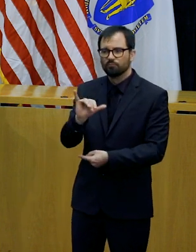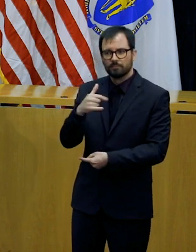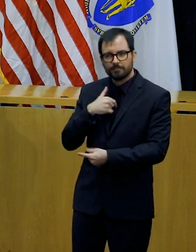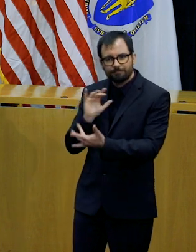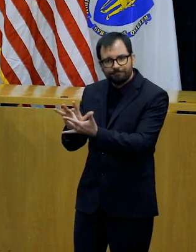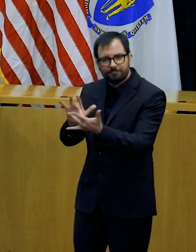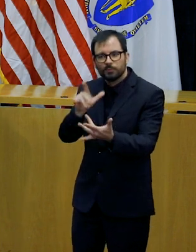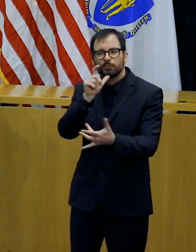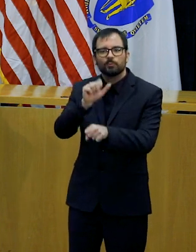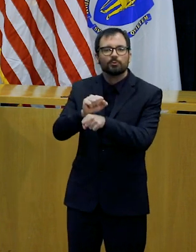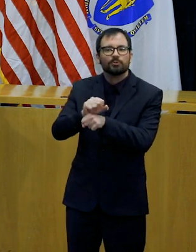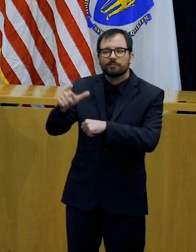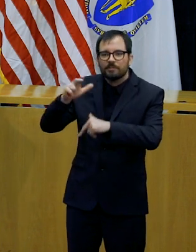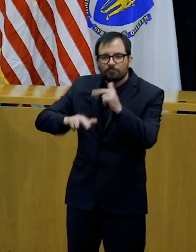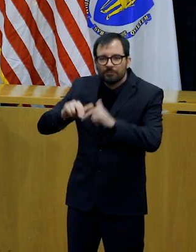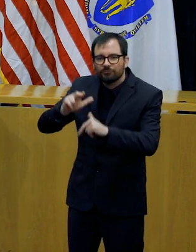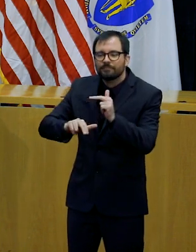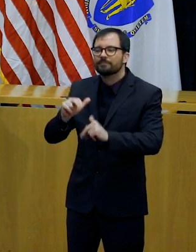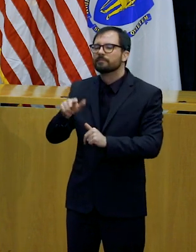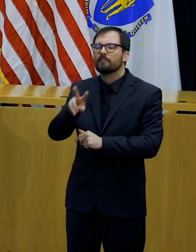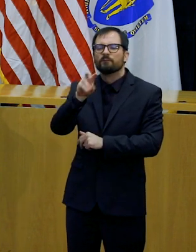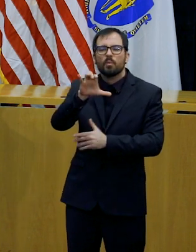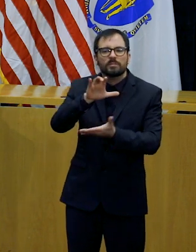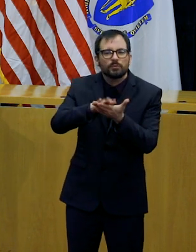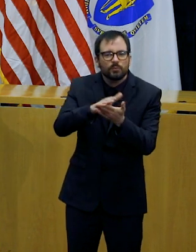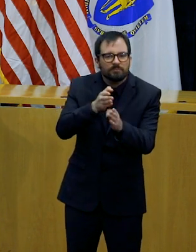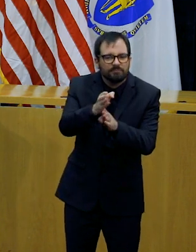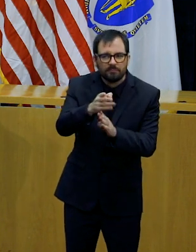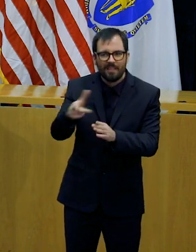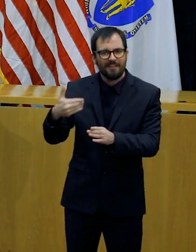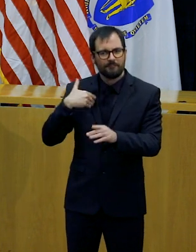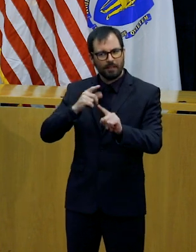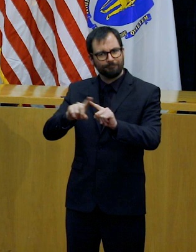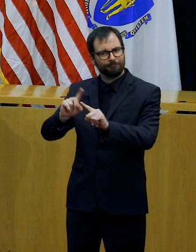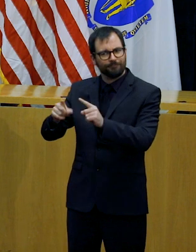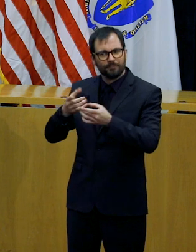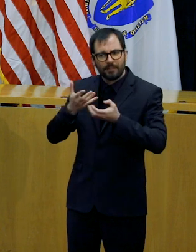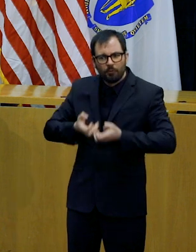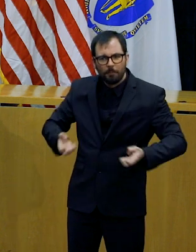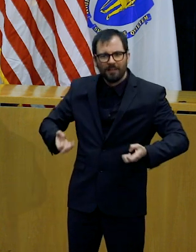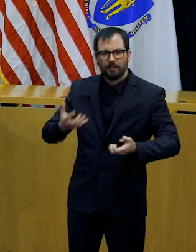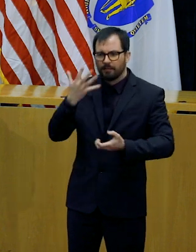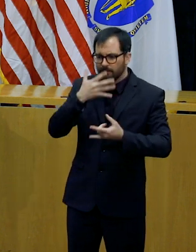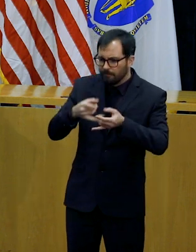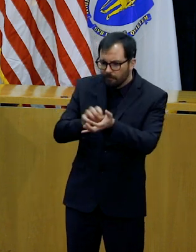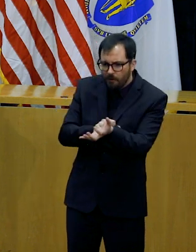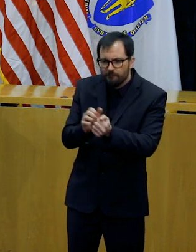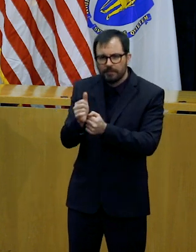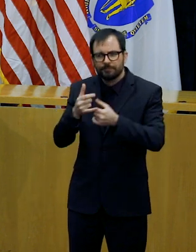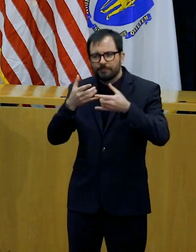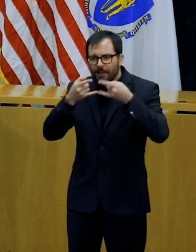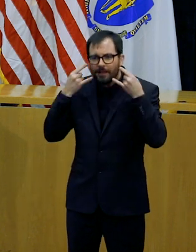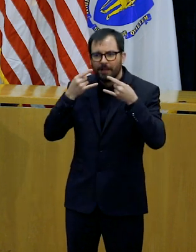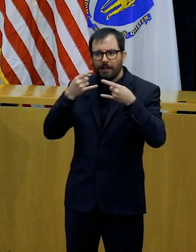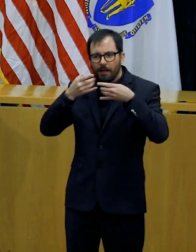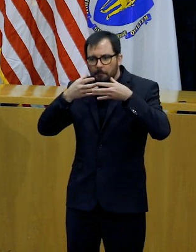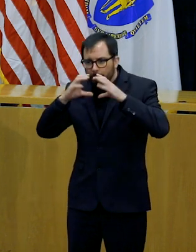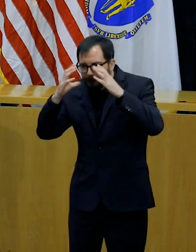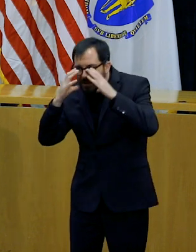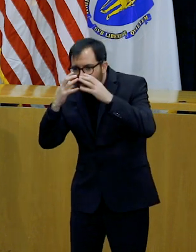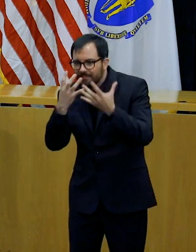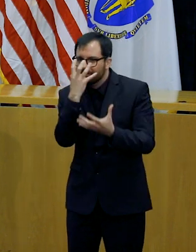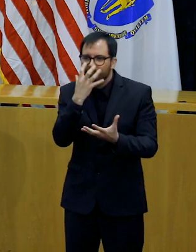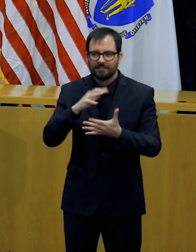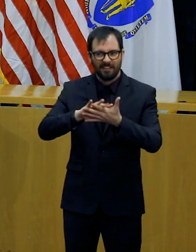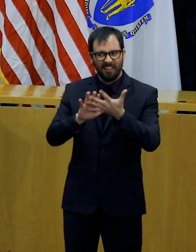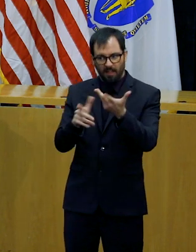folks likely have more gear that we can repurpose to help our frontline medical workers. Finally, as we announced yesterday, the Department of